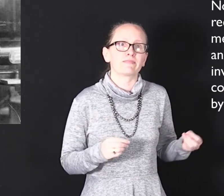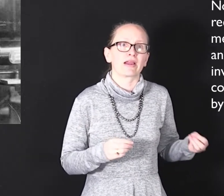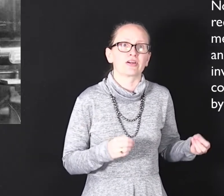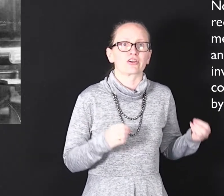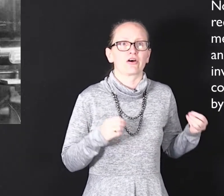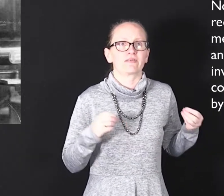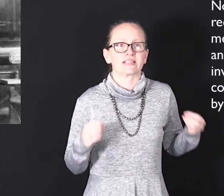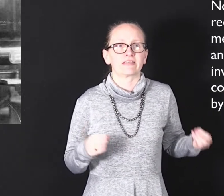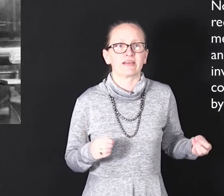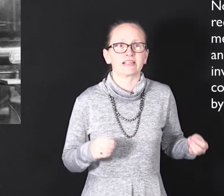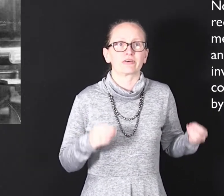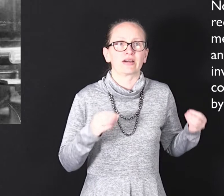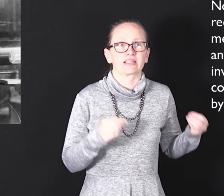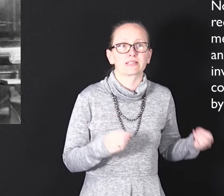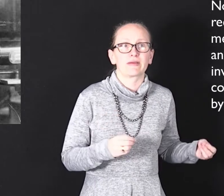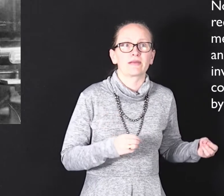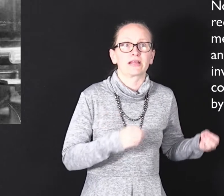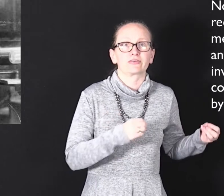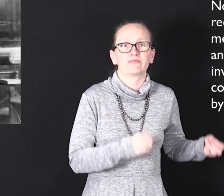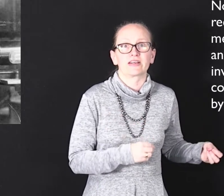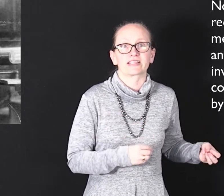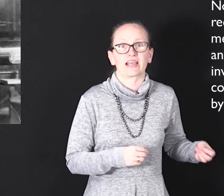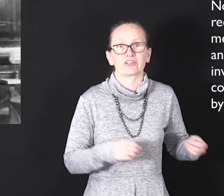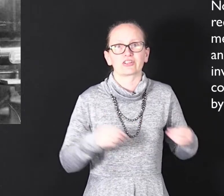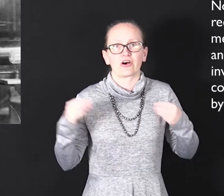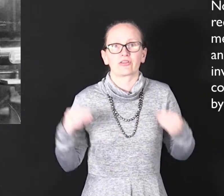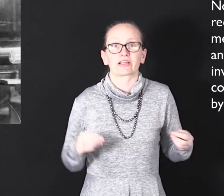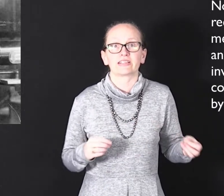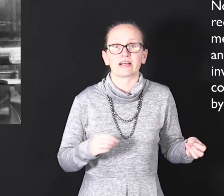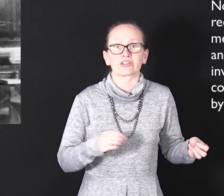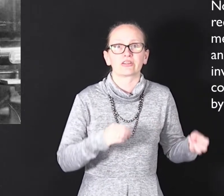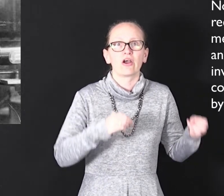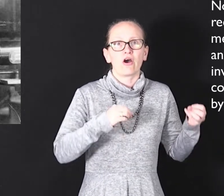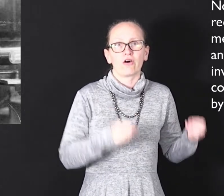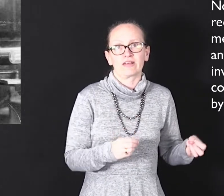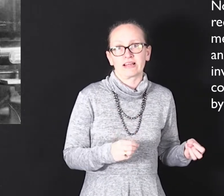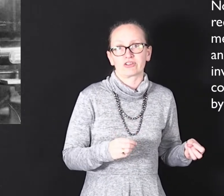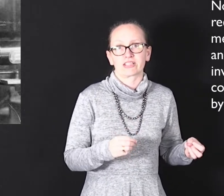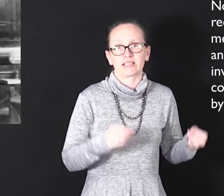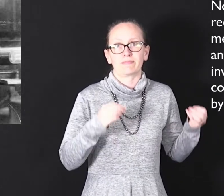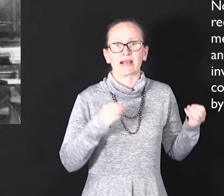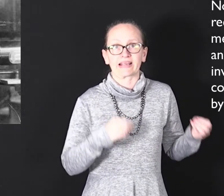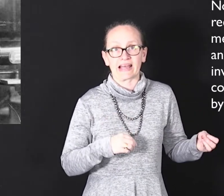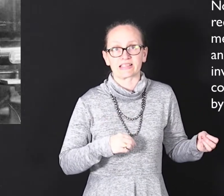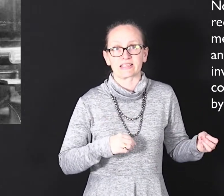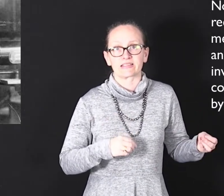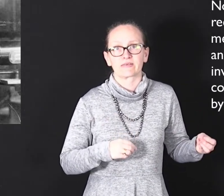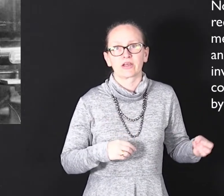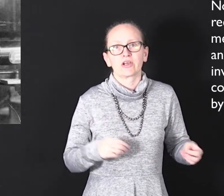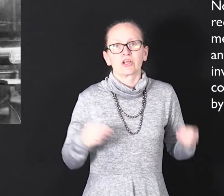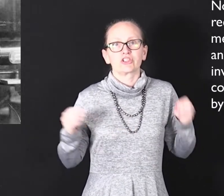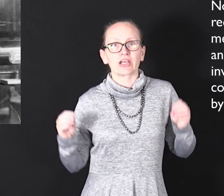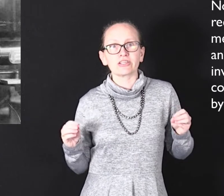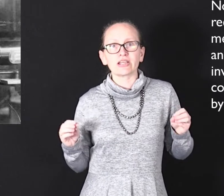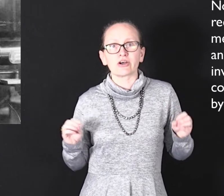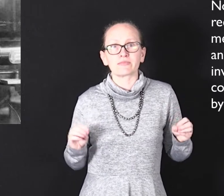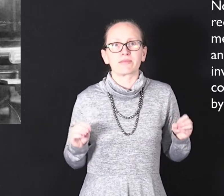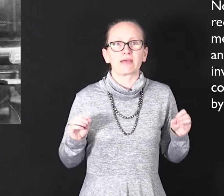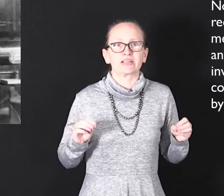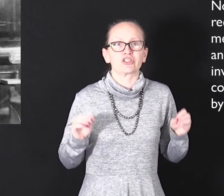merits of his theoretical and experimental investigations on the conduction of electricity by gases. JJ Thompson managed